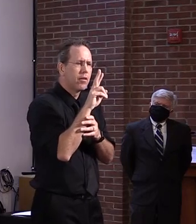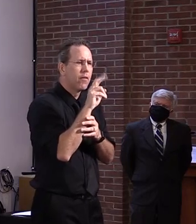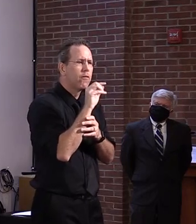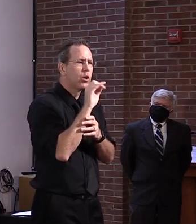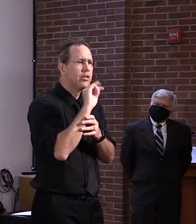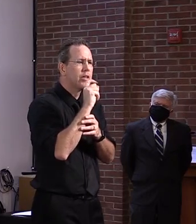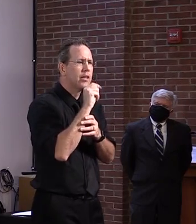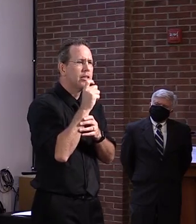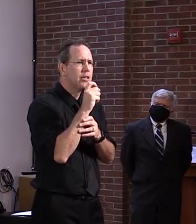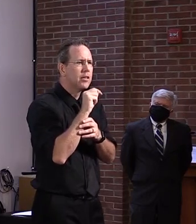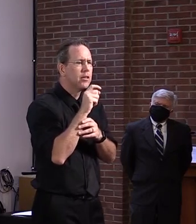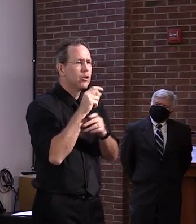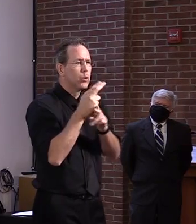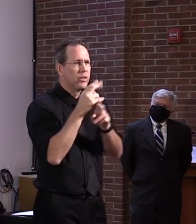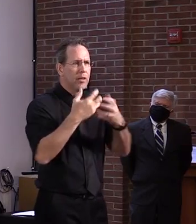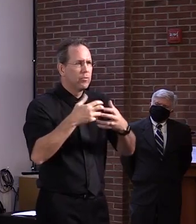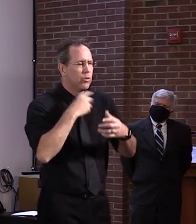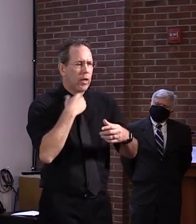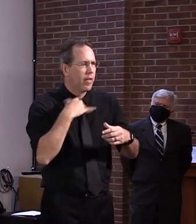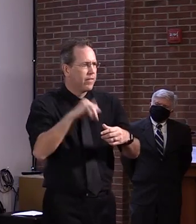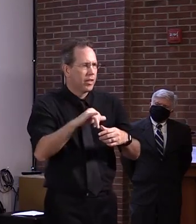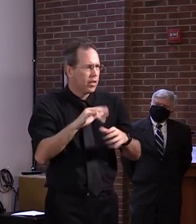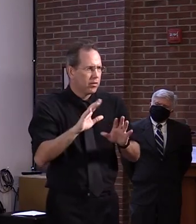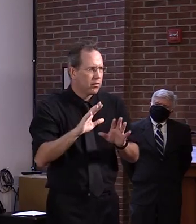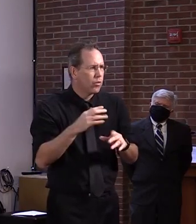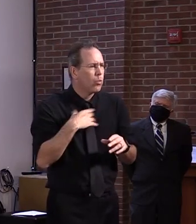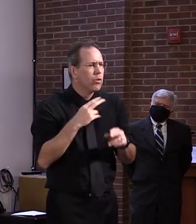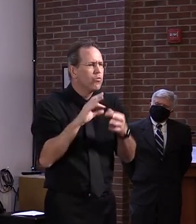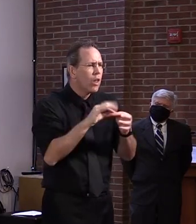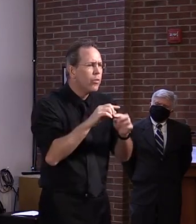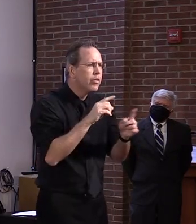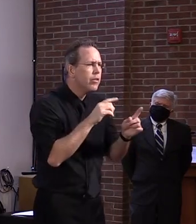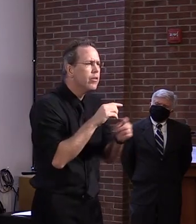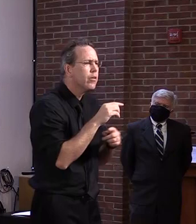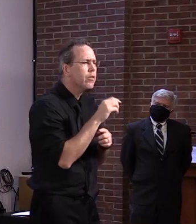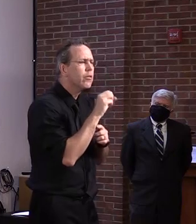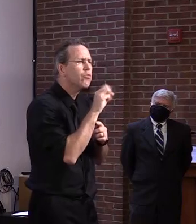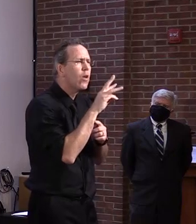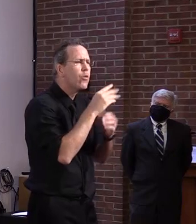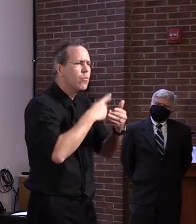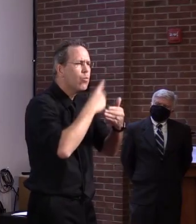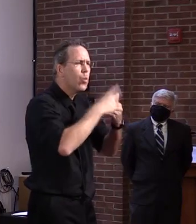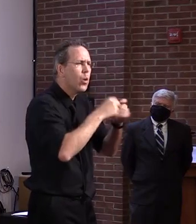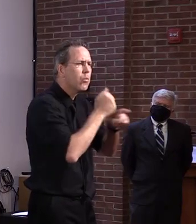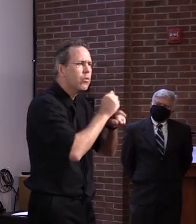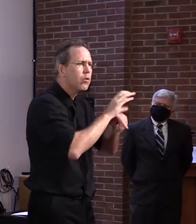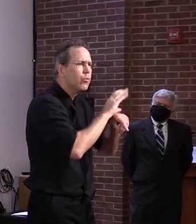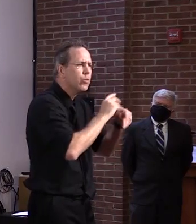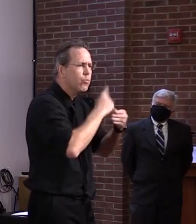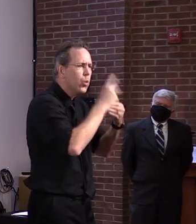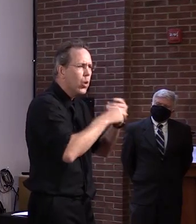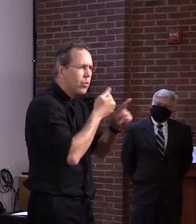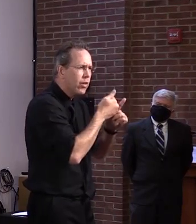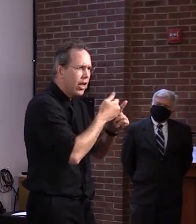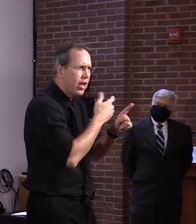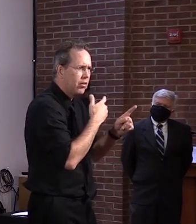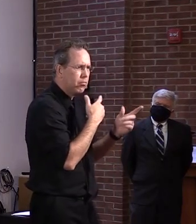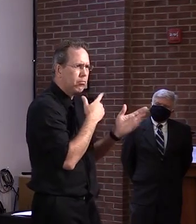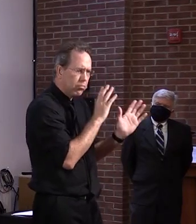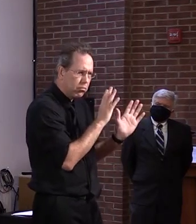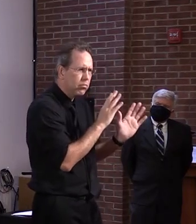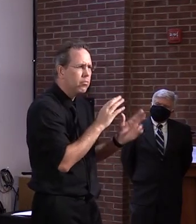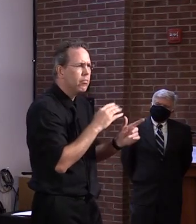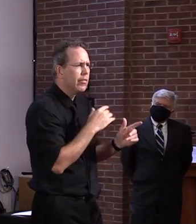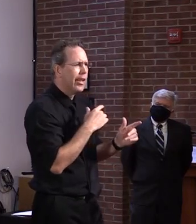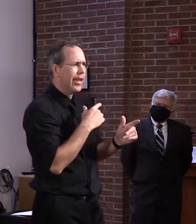while on the one hand, the FDA had said that their instrument was working well, and